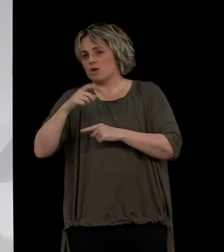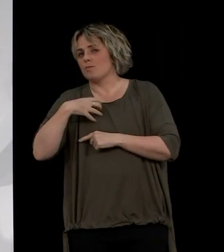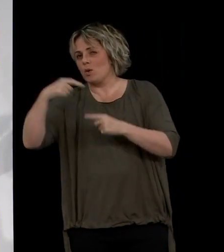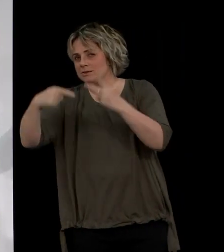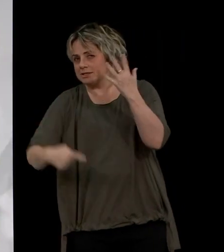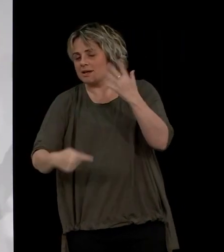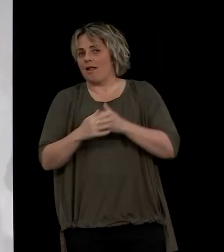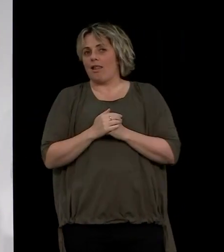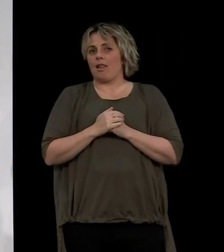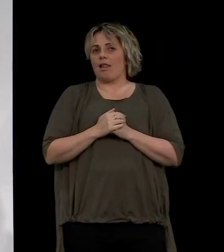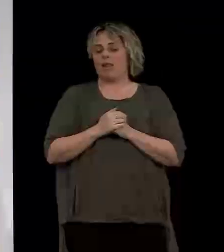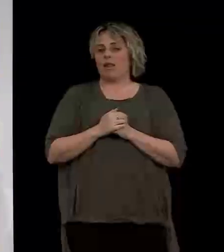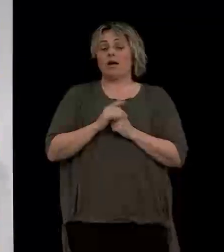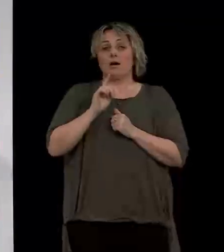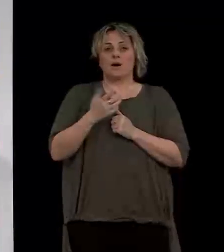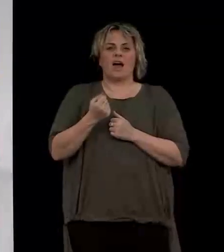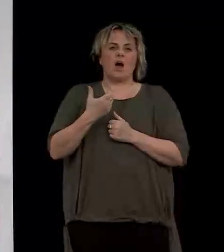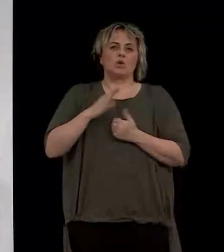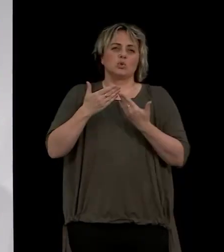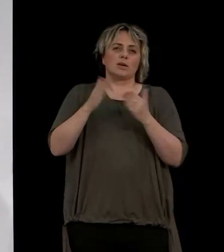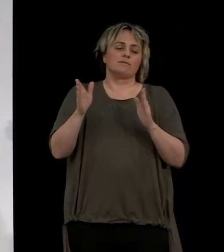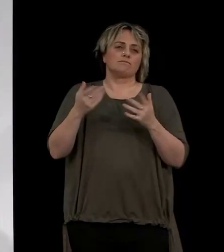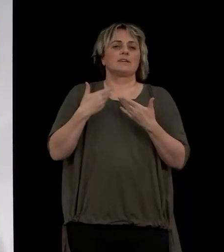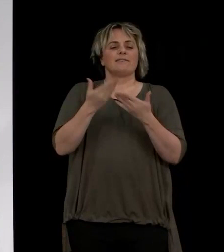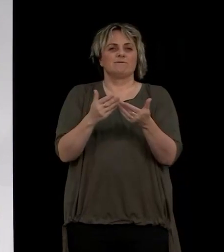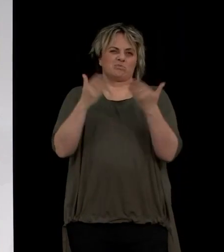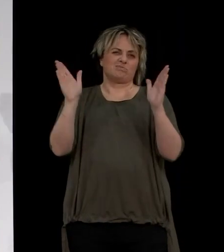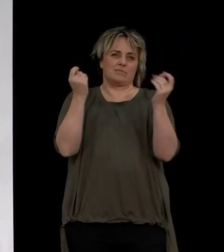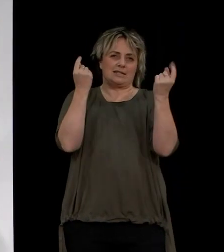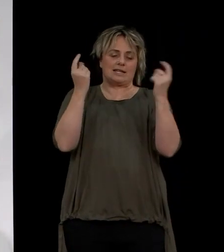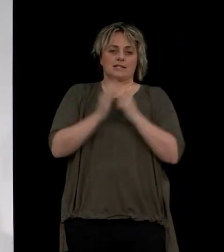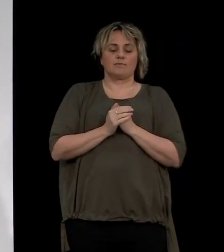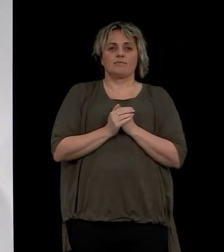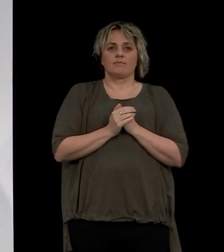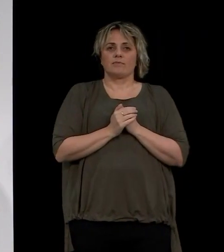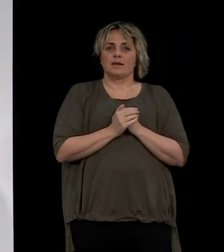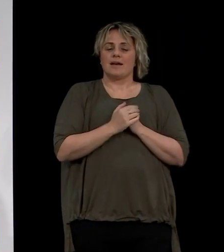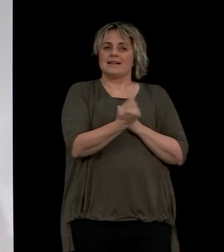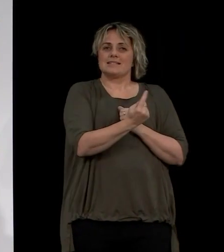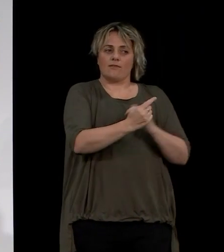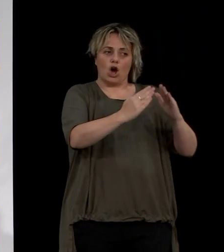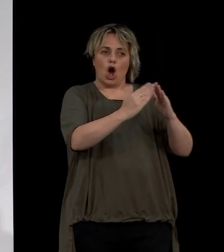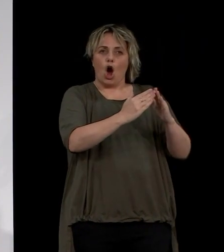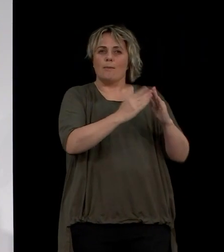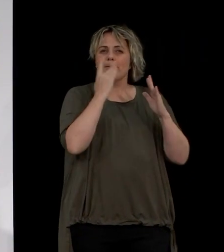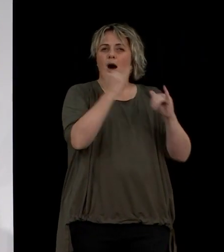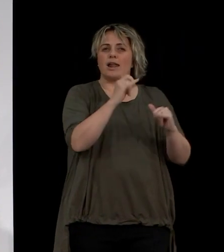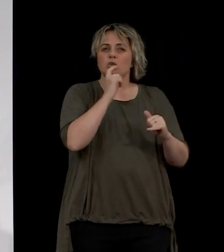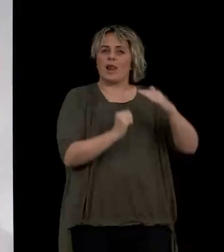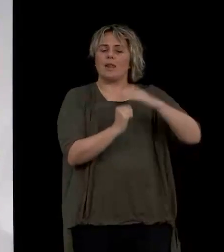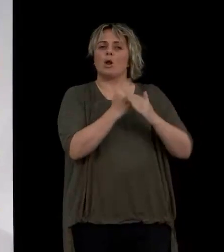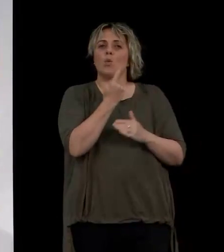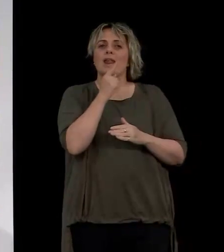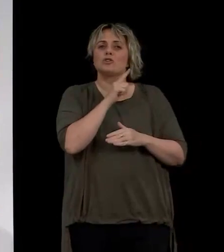expressions of interest open. But here are the broad terms. The self-isolation pilot will be capped at 150 people and